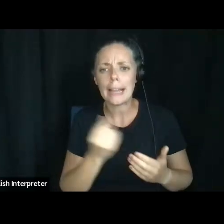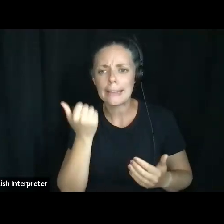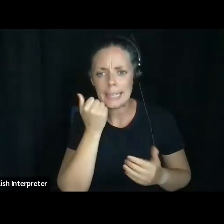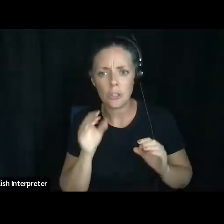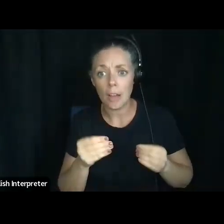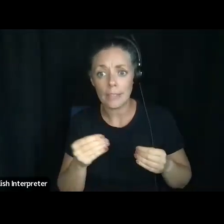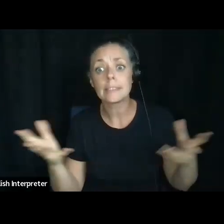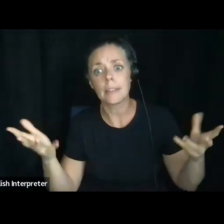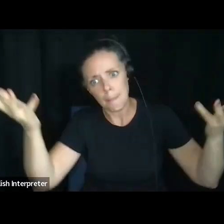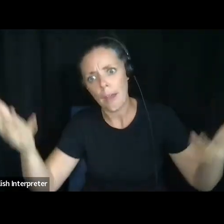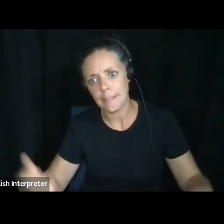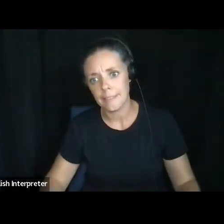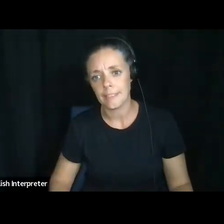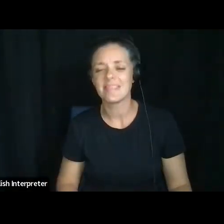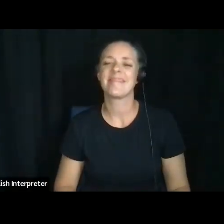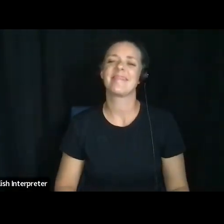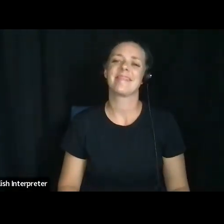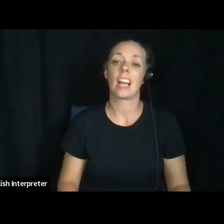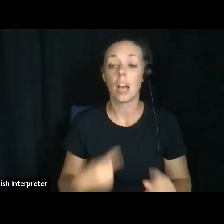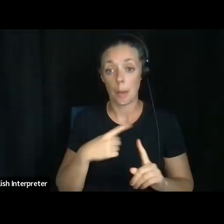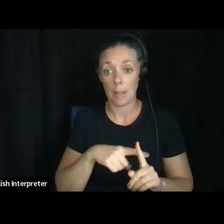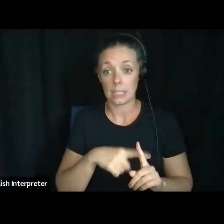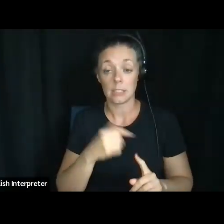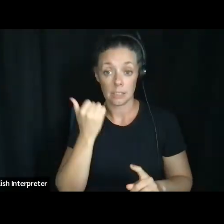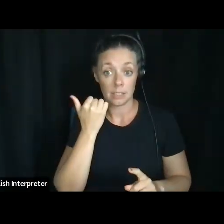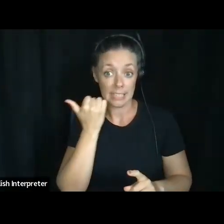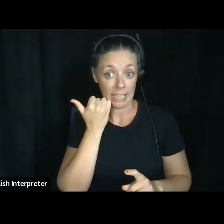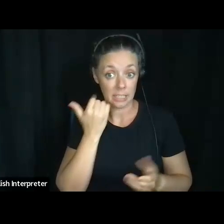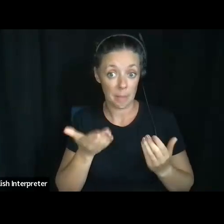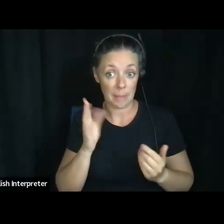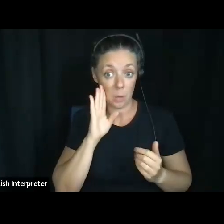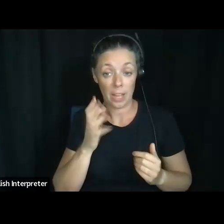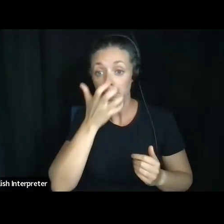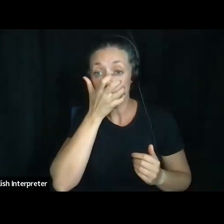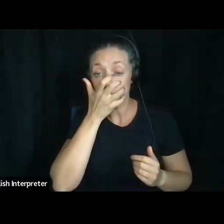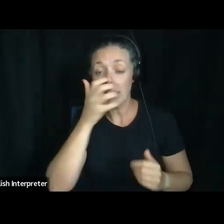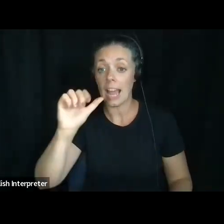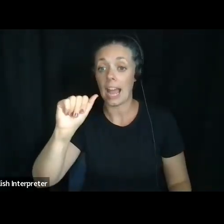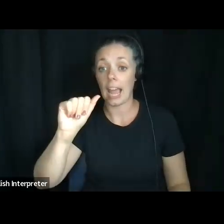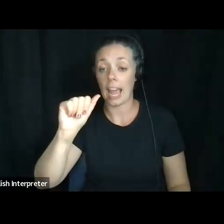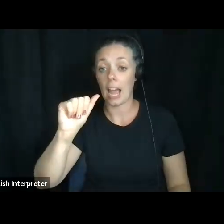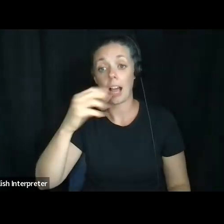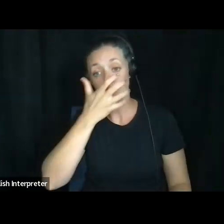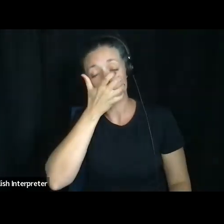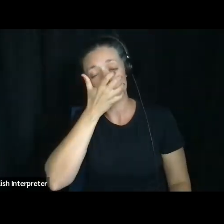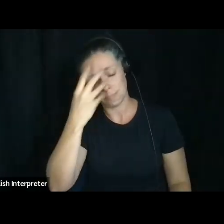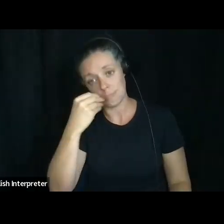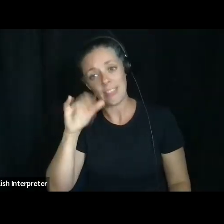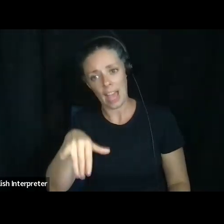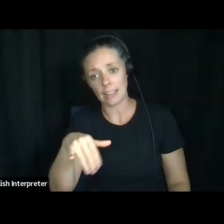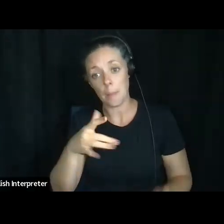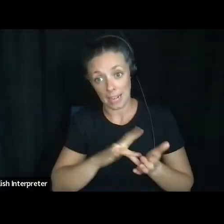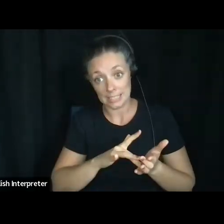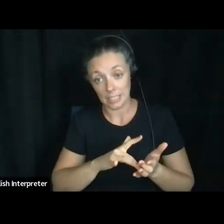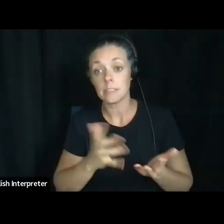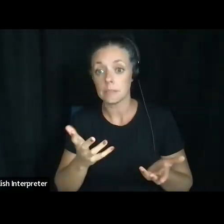on. Um, plus the dentist sometimes uses anesthesia, but I mean, anything could happen, right? I could be at my podiatrist and